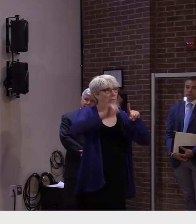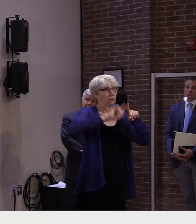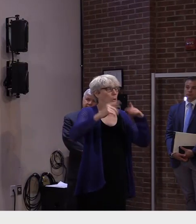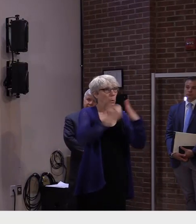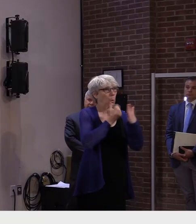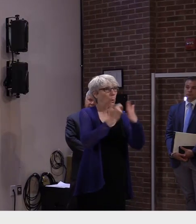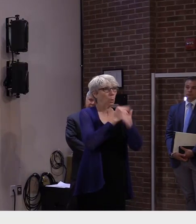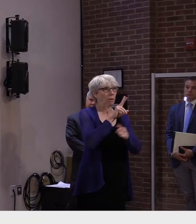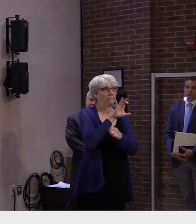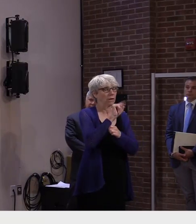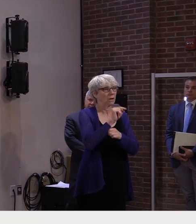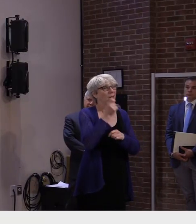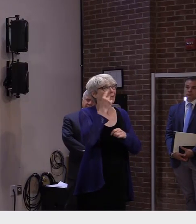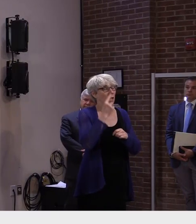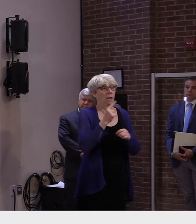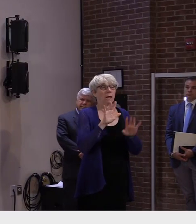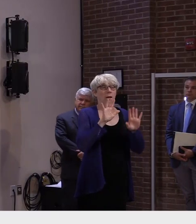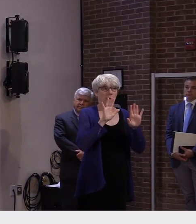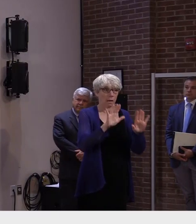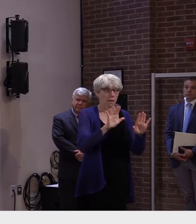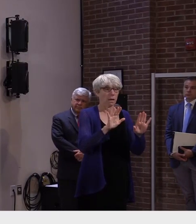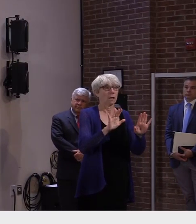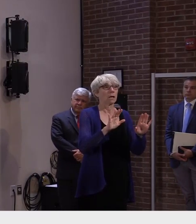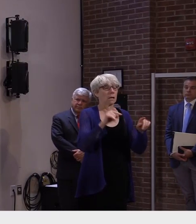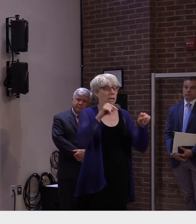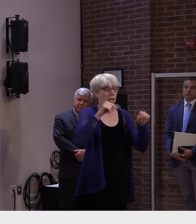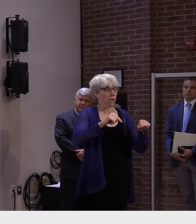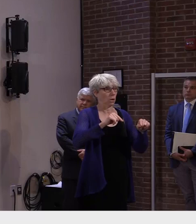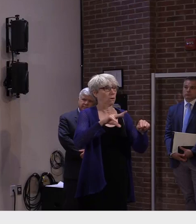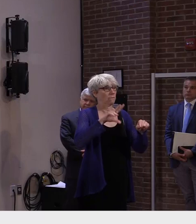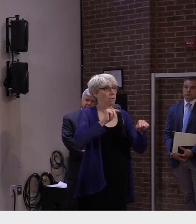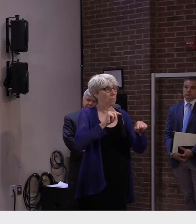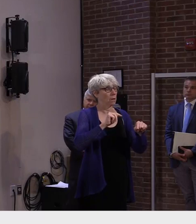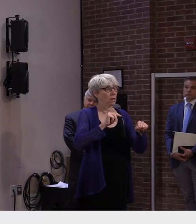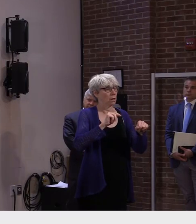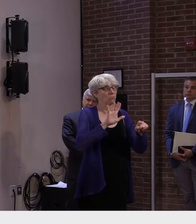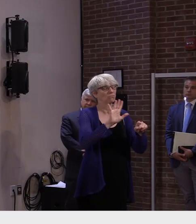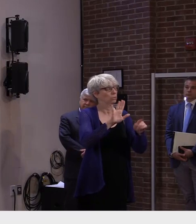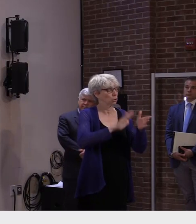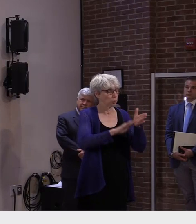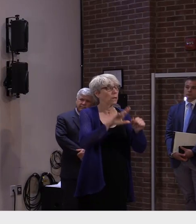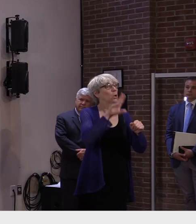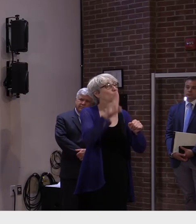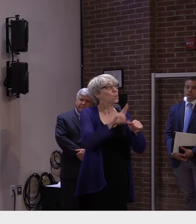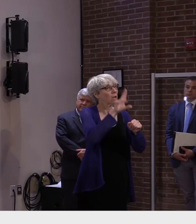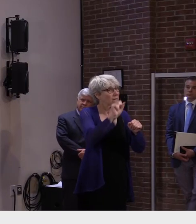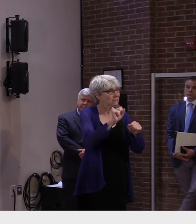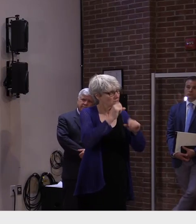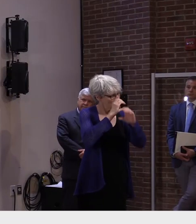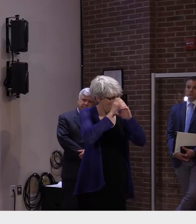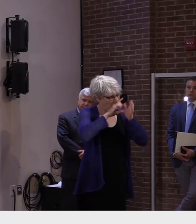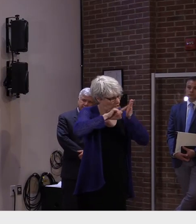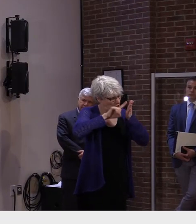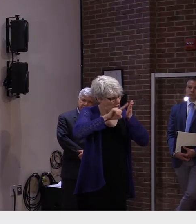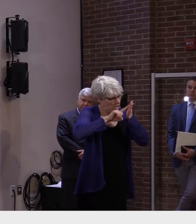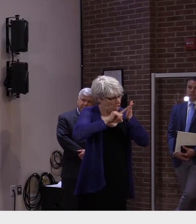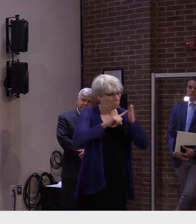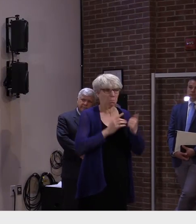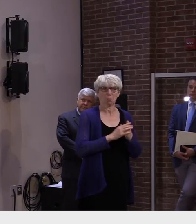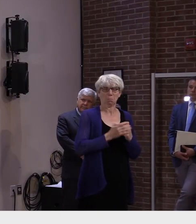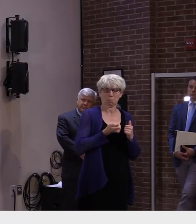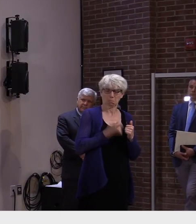present in the whole genome sequencing in this country to any degree. I think Lambda was under